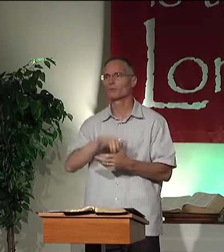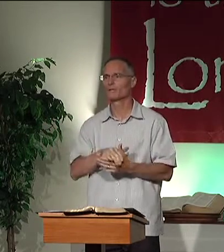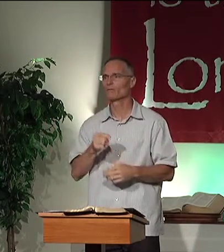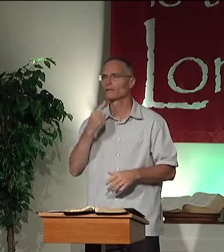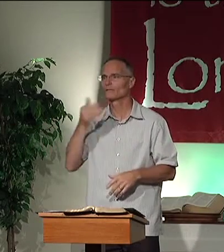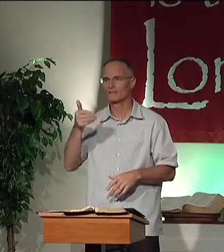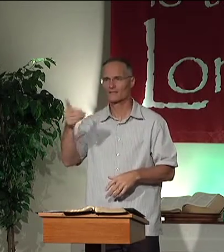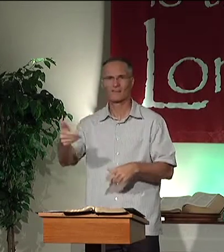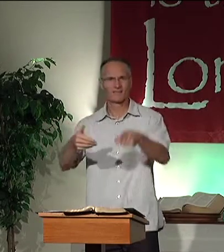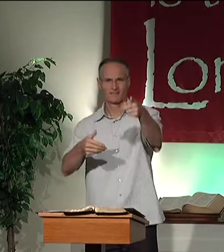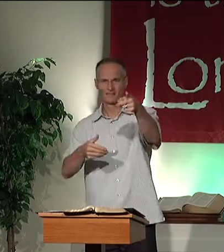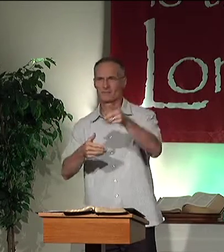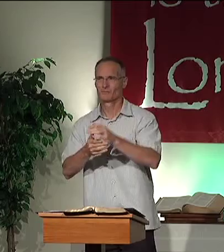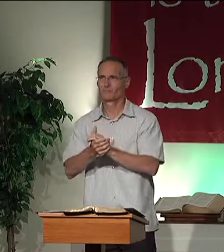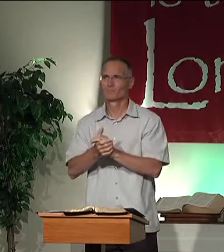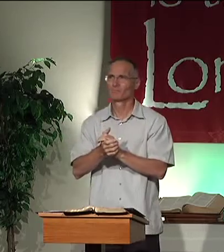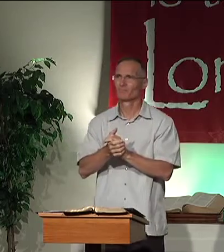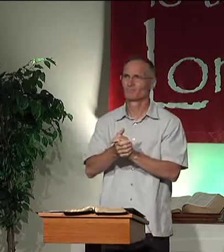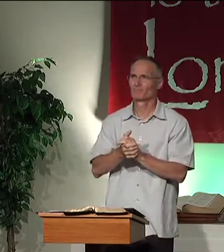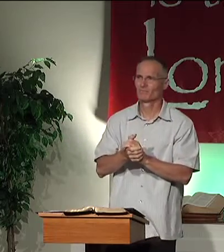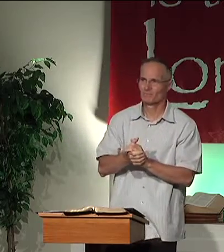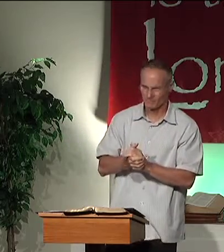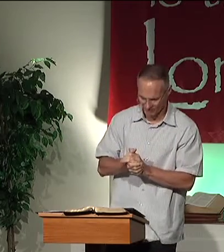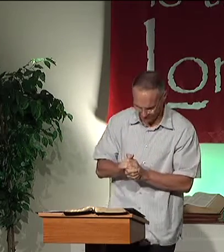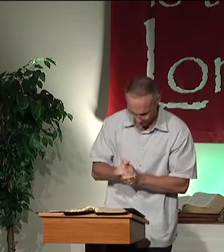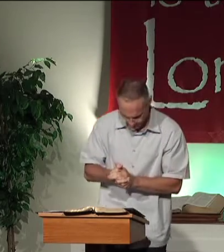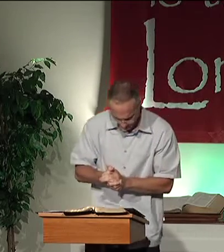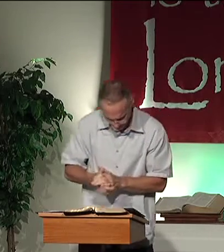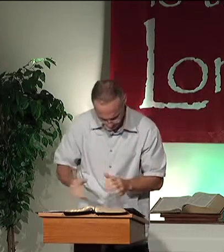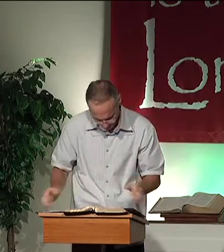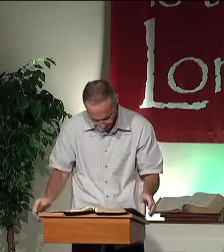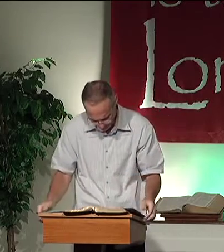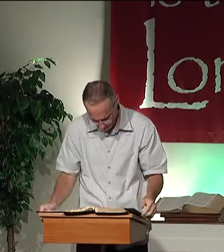were absolutely shocked. They couldn't believe it, at what comes next.